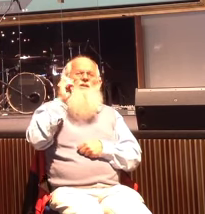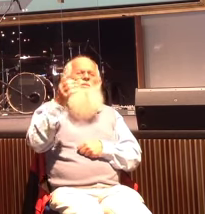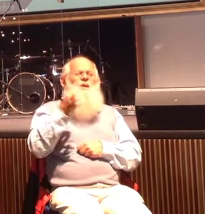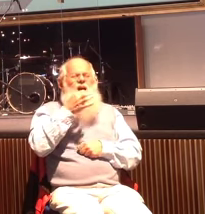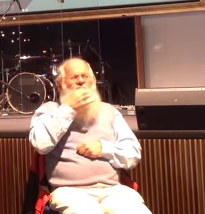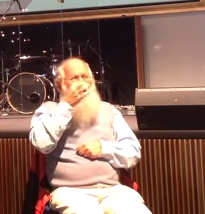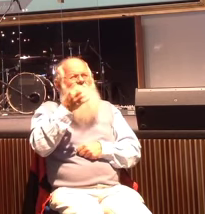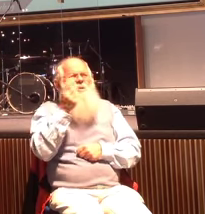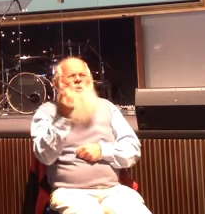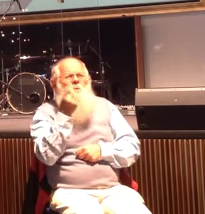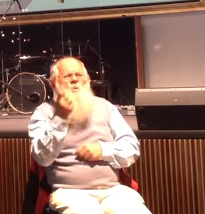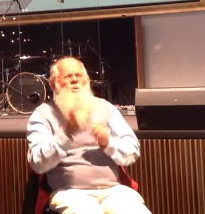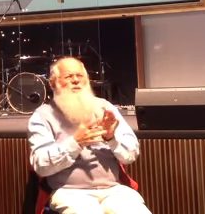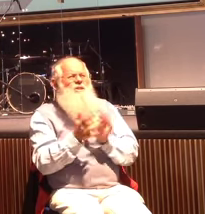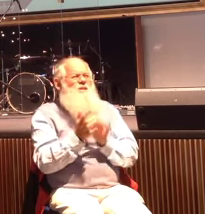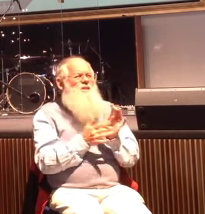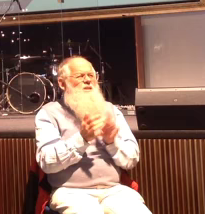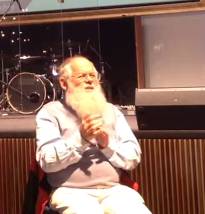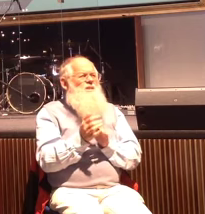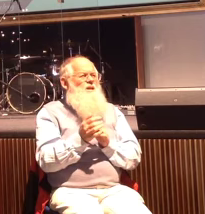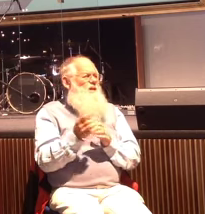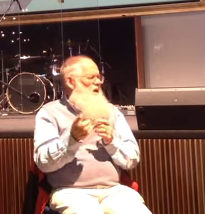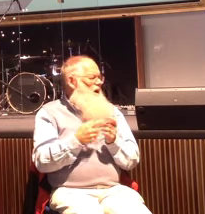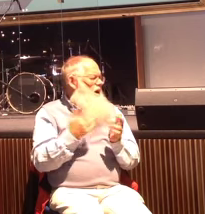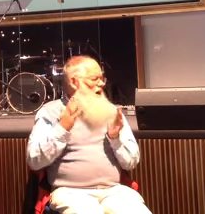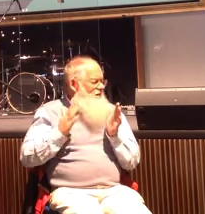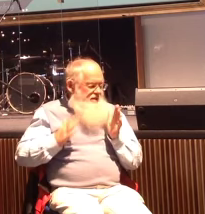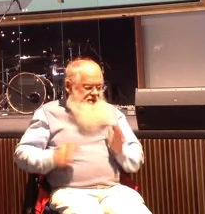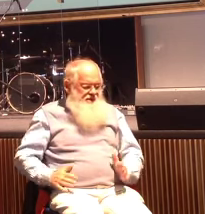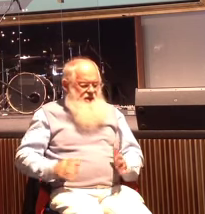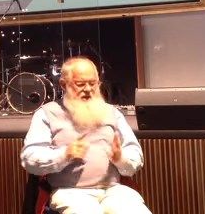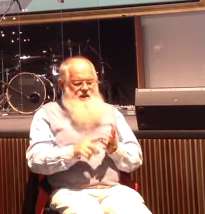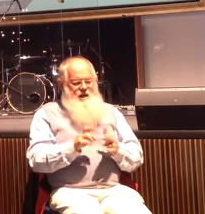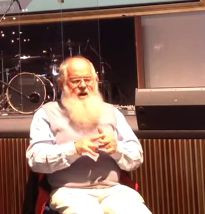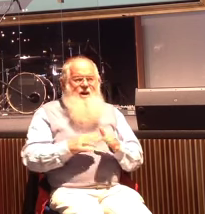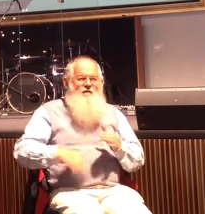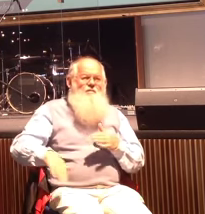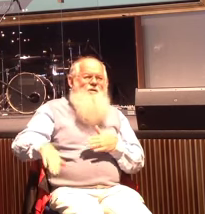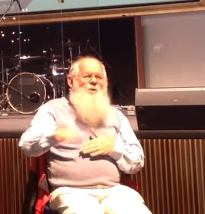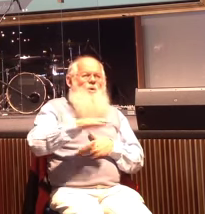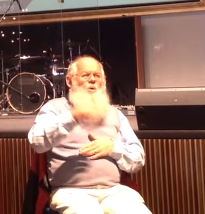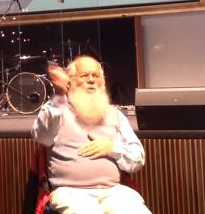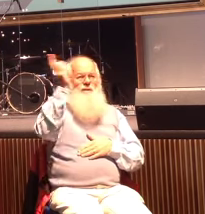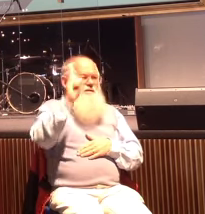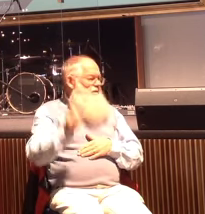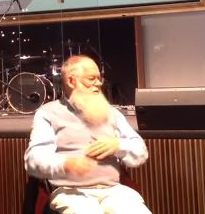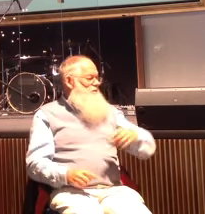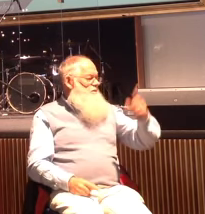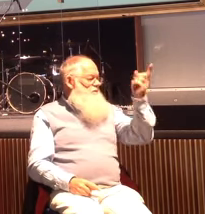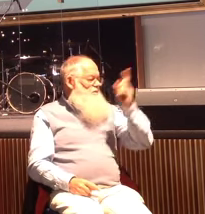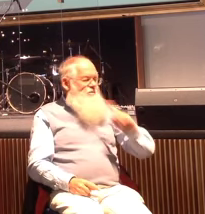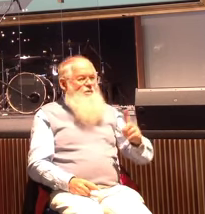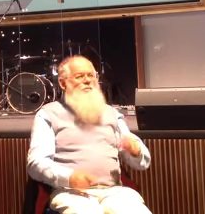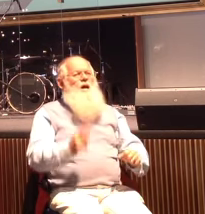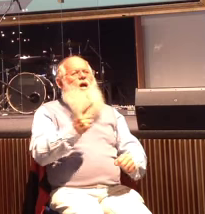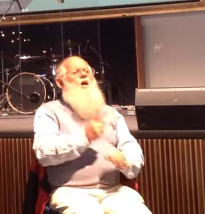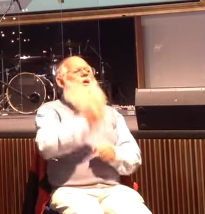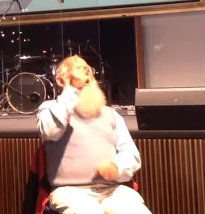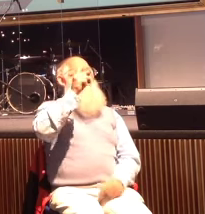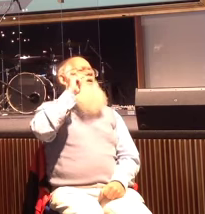His identity. And on the other side of every storm is always God's will. So His